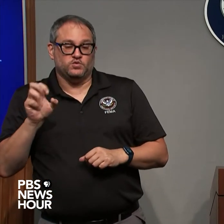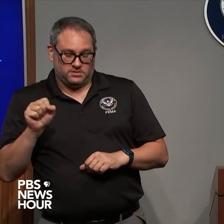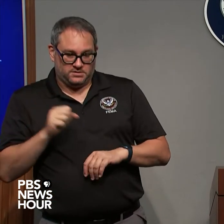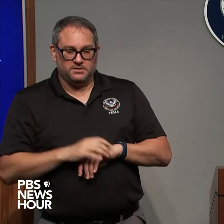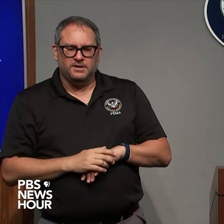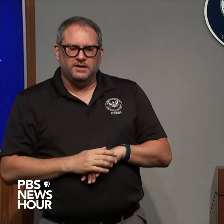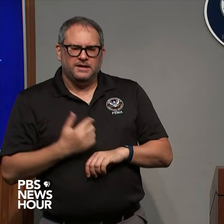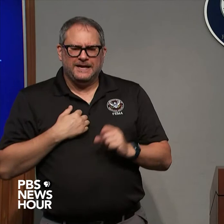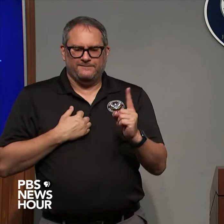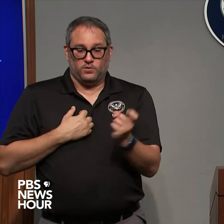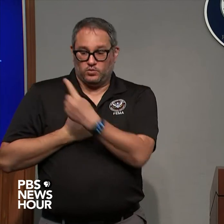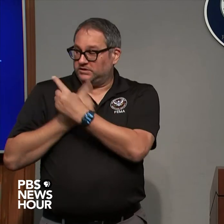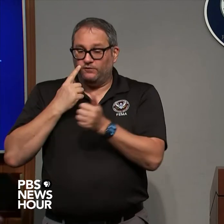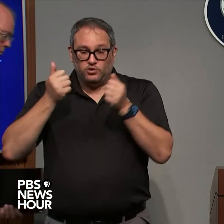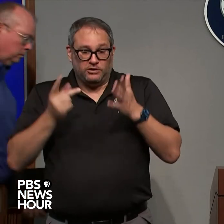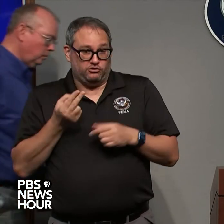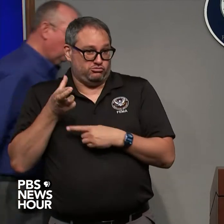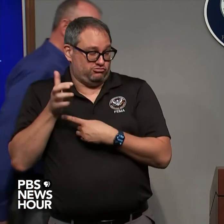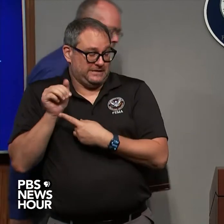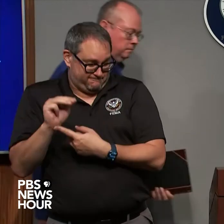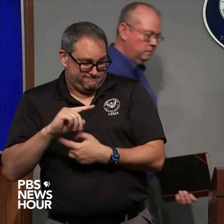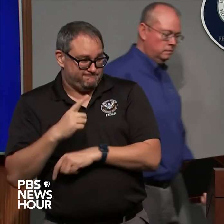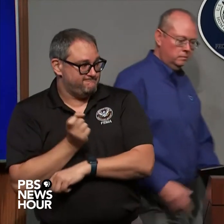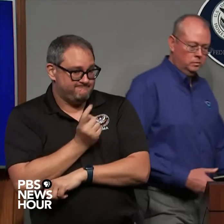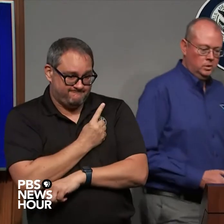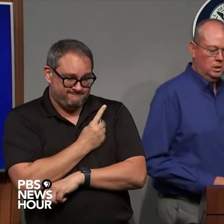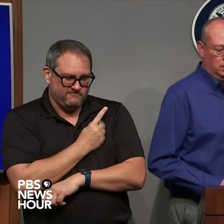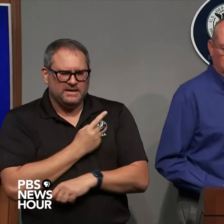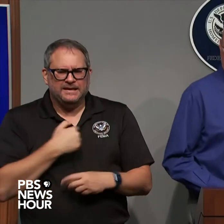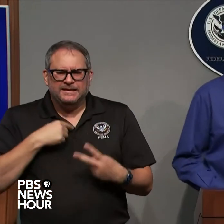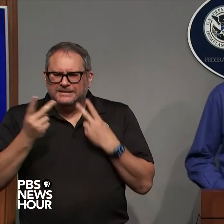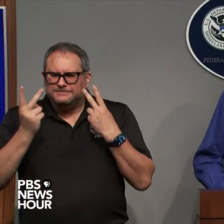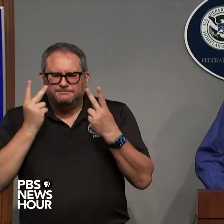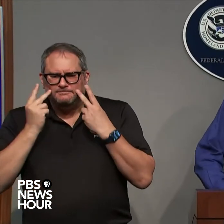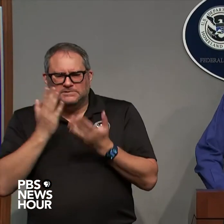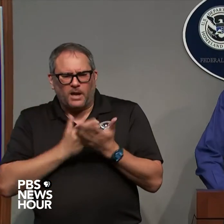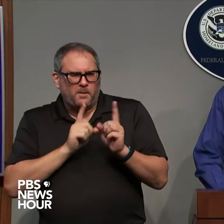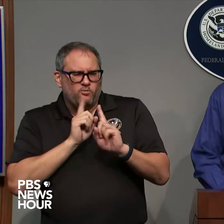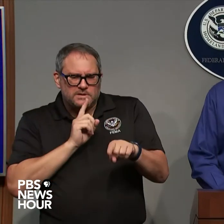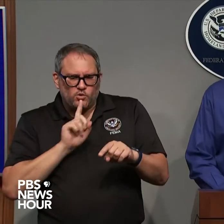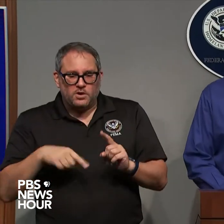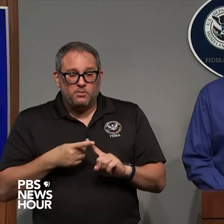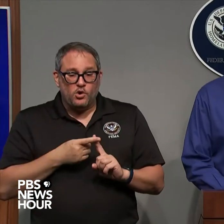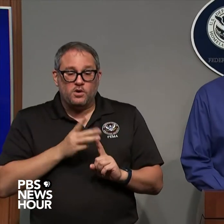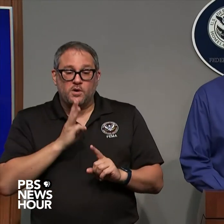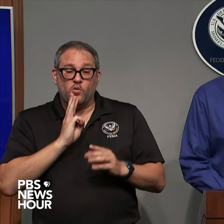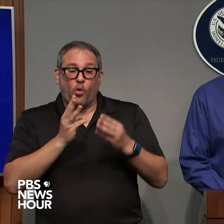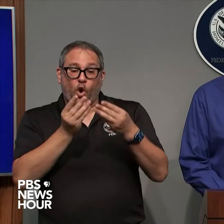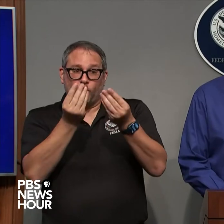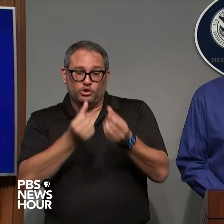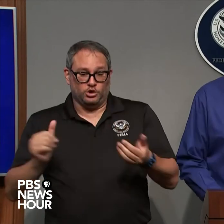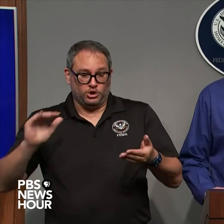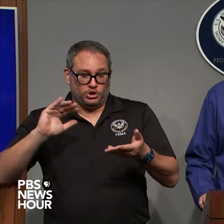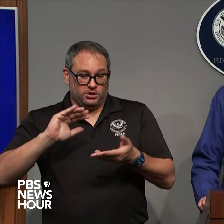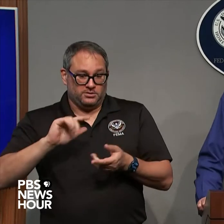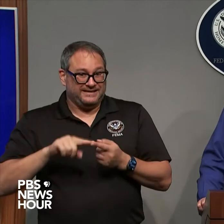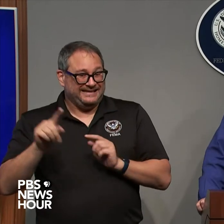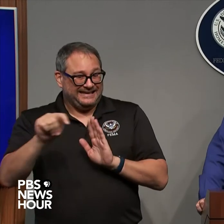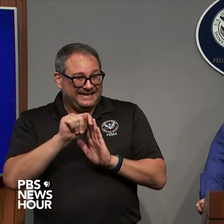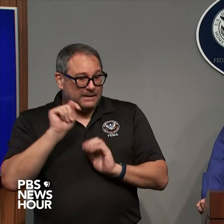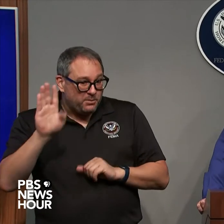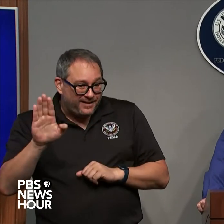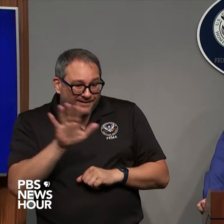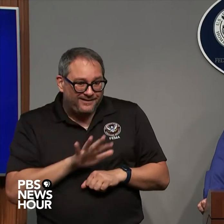Gram. Um we are seeing some reports of uh water receding on at other day or can you explain